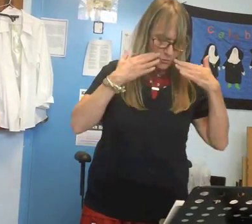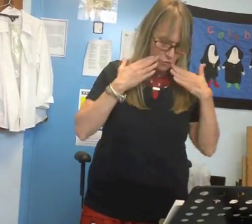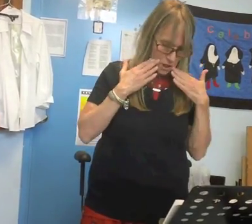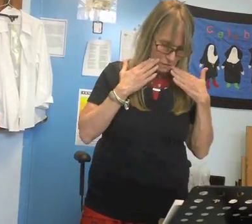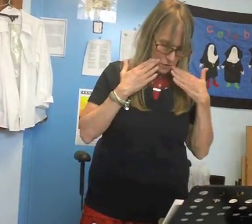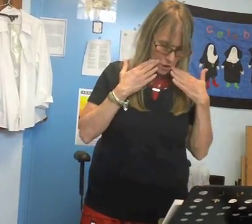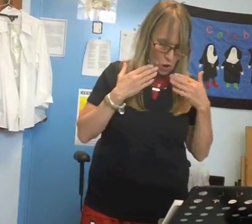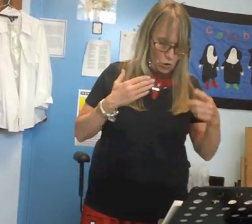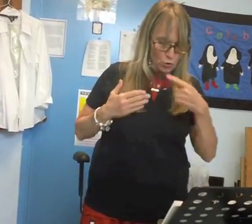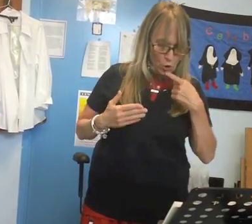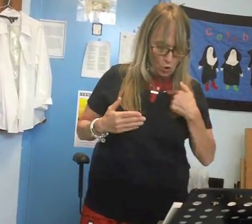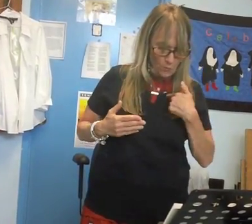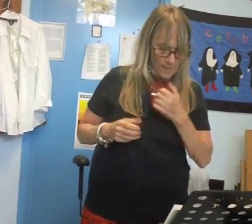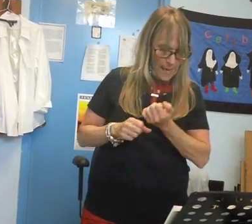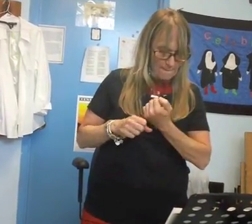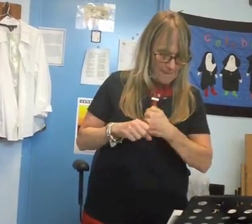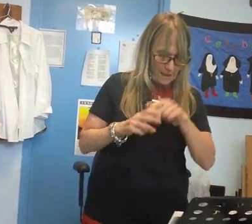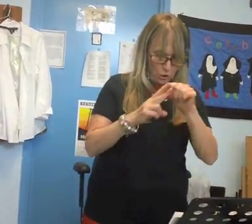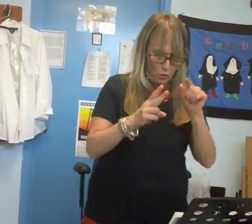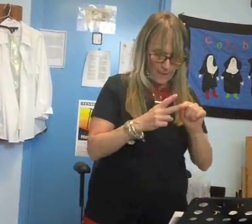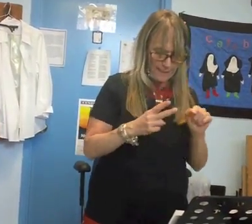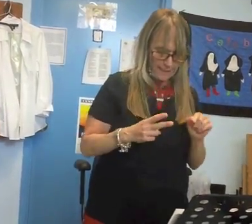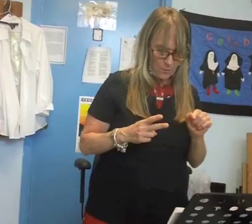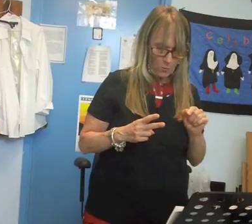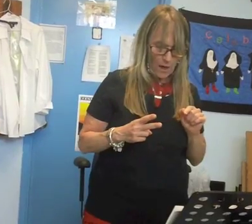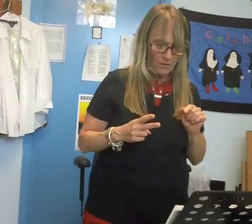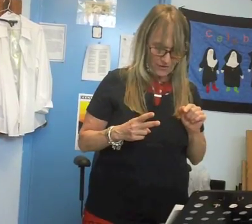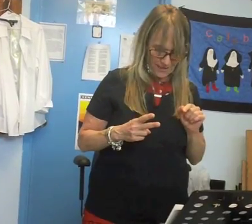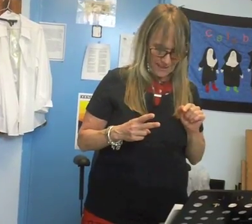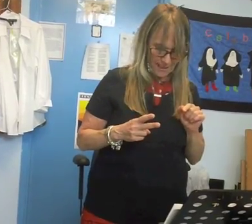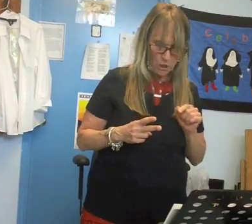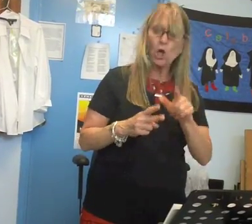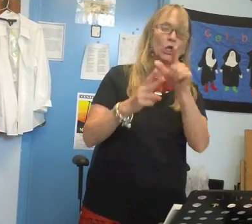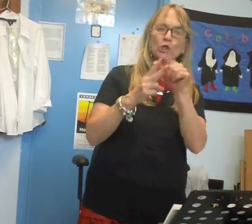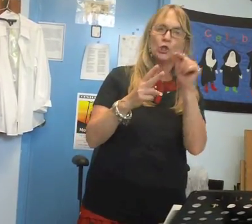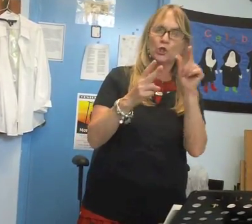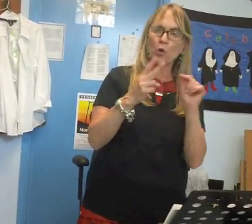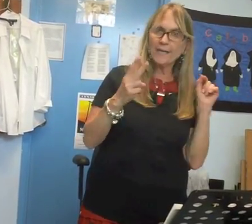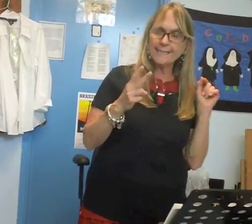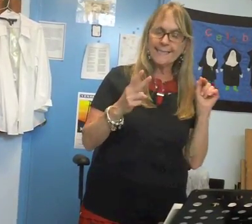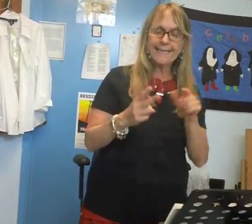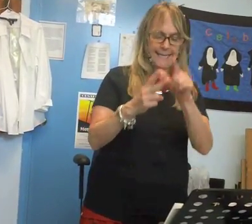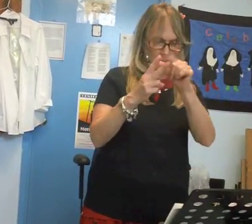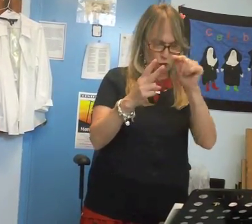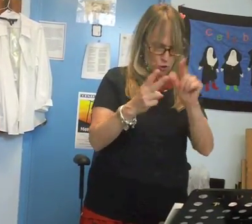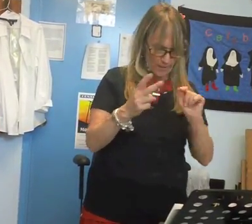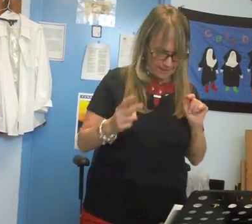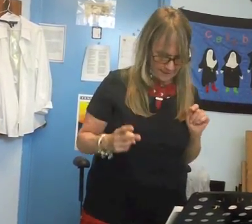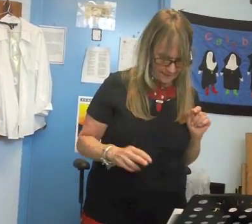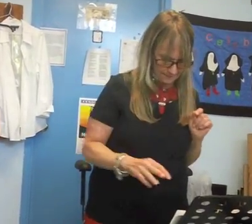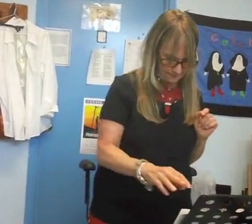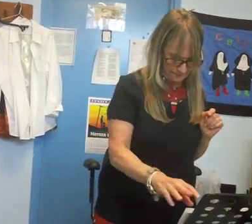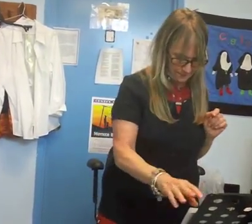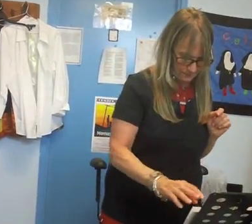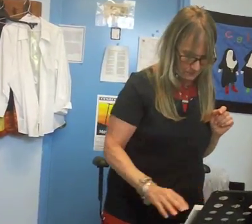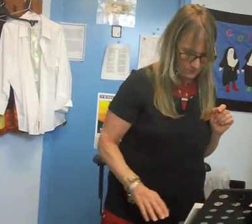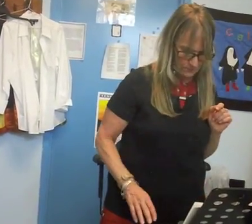grieve you told me make a choice well this is it choice is choice but I want